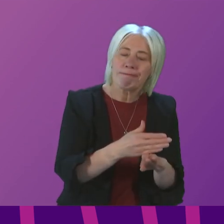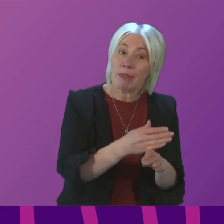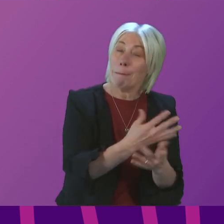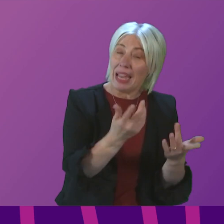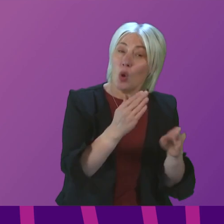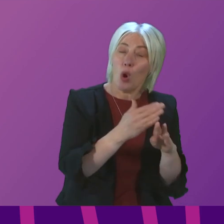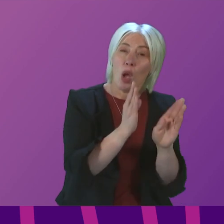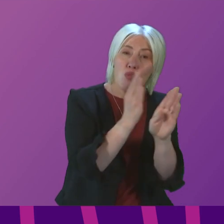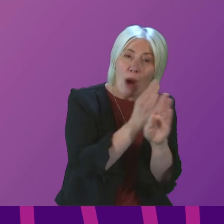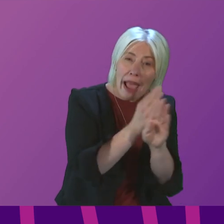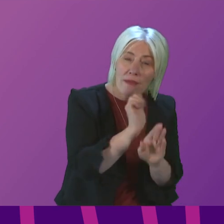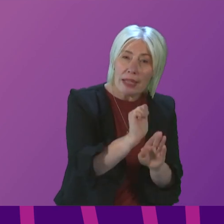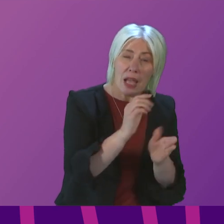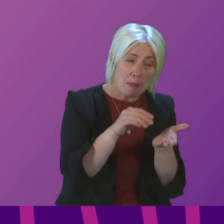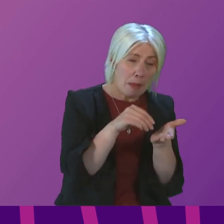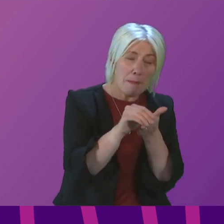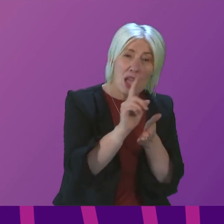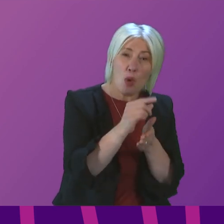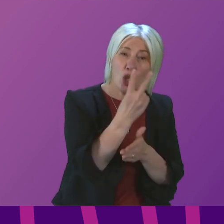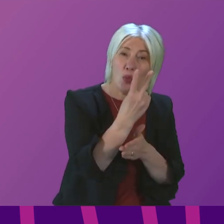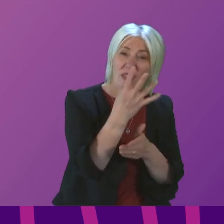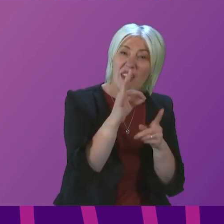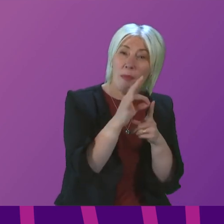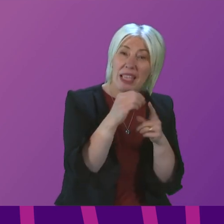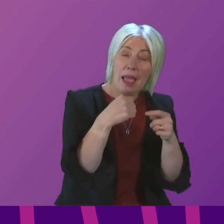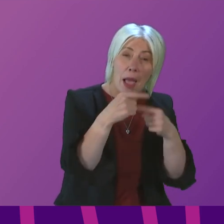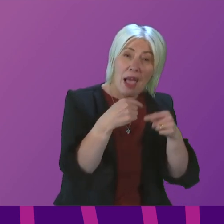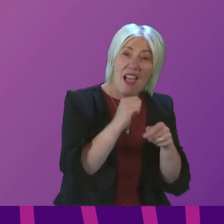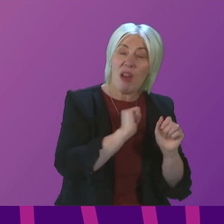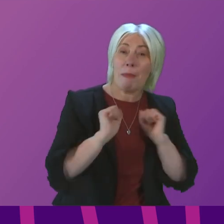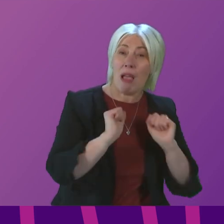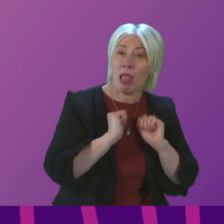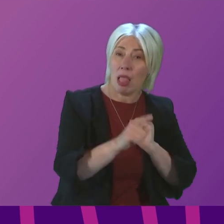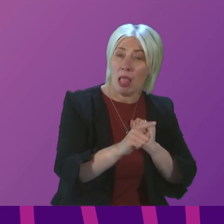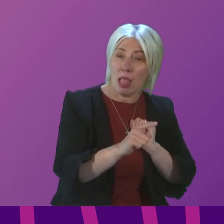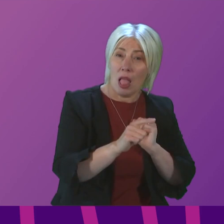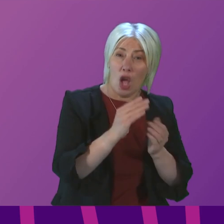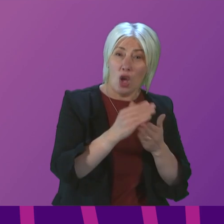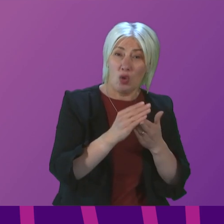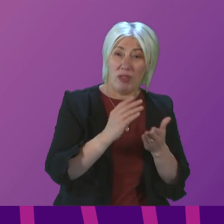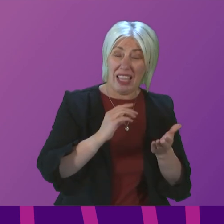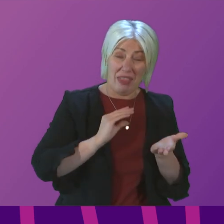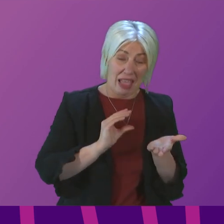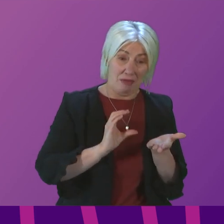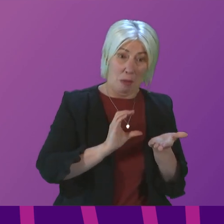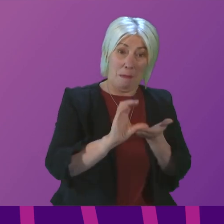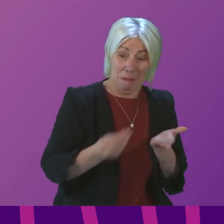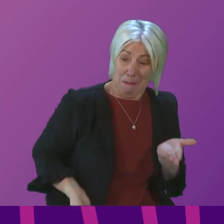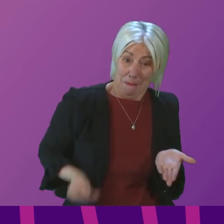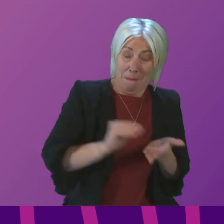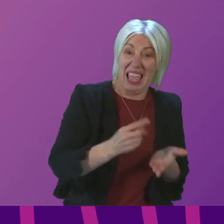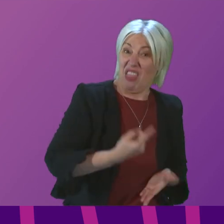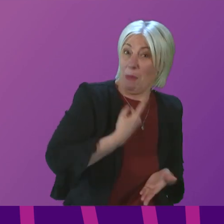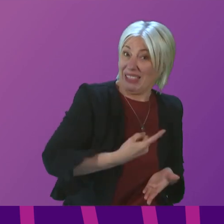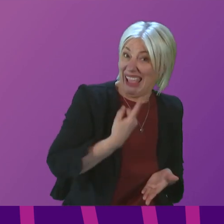sector are only being paid 25 pence per mile. So they are effectively subsidising their employers and they are